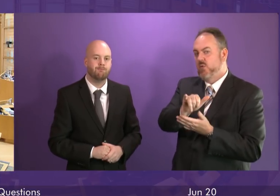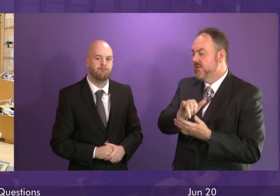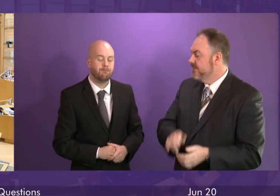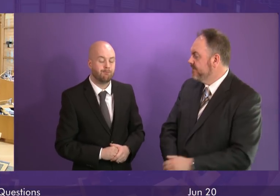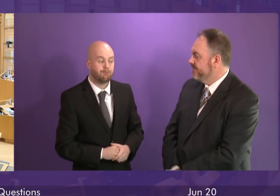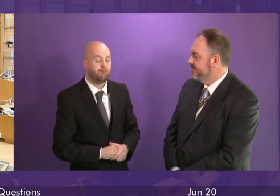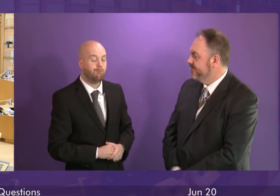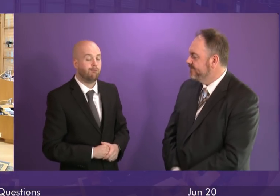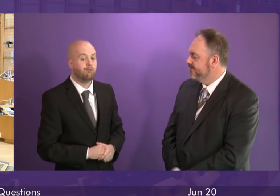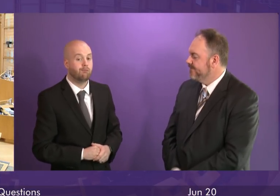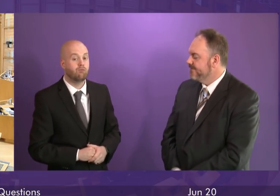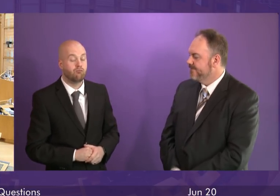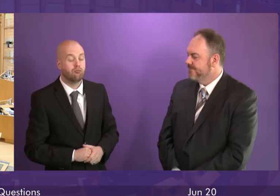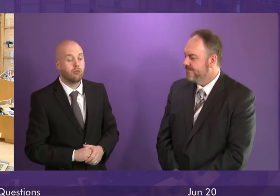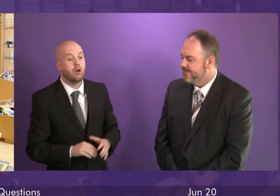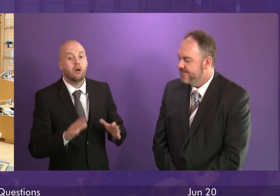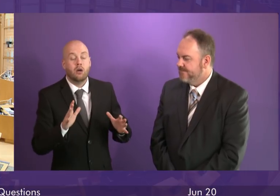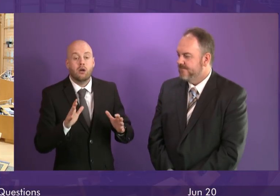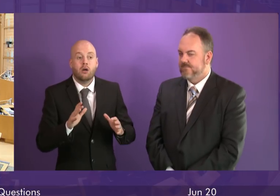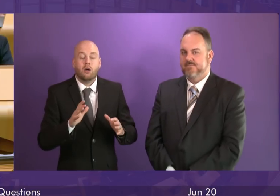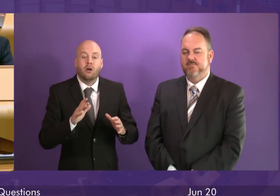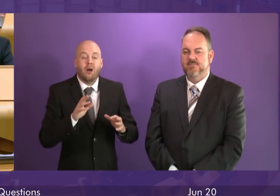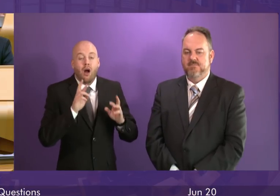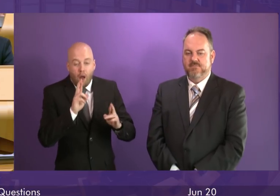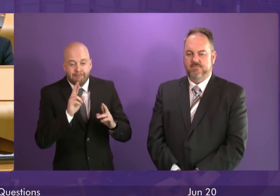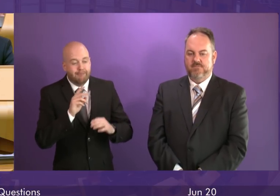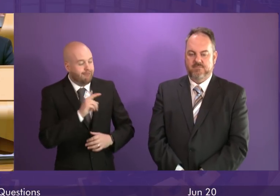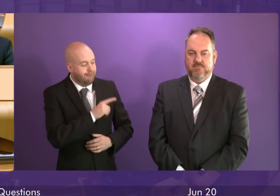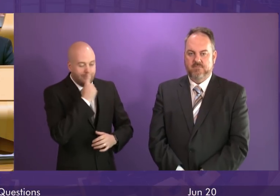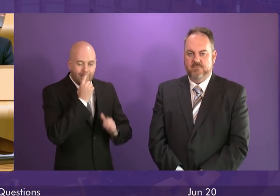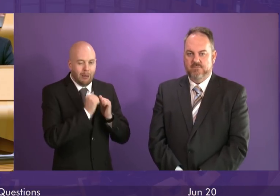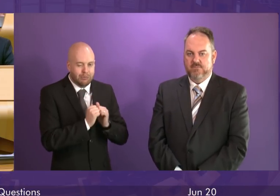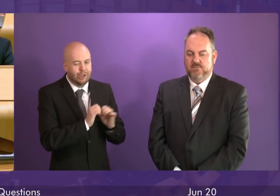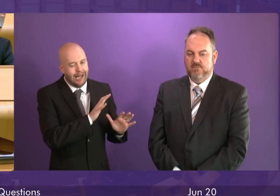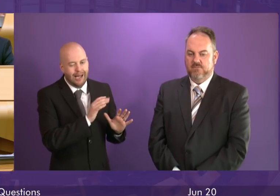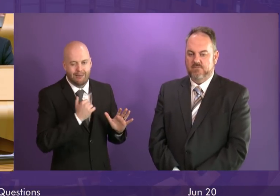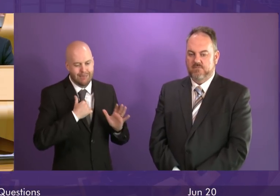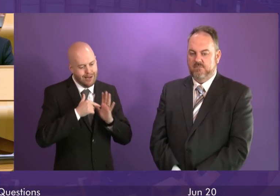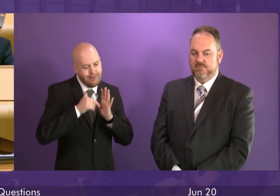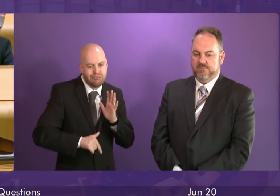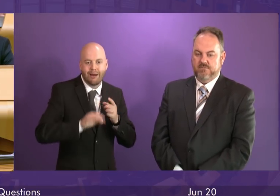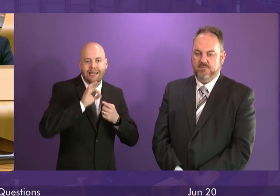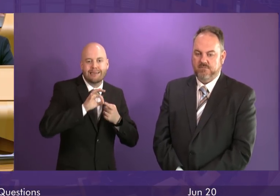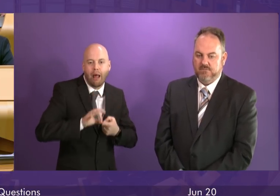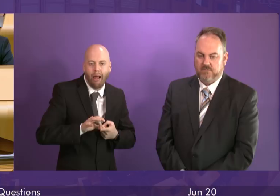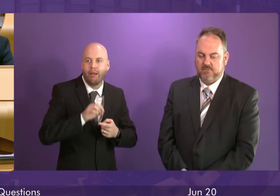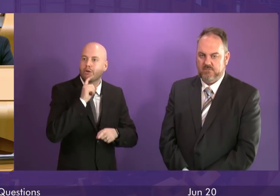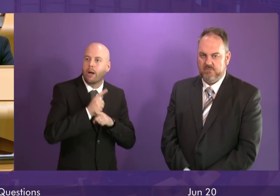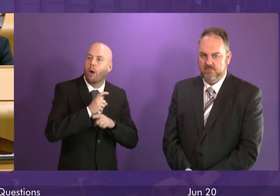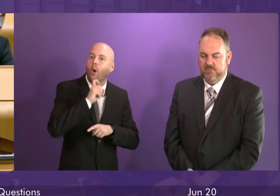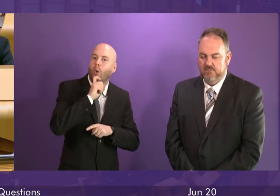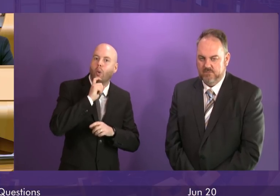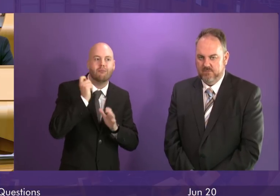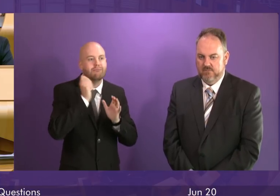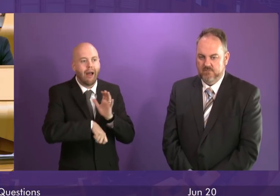I hope the member will appreciate that. I am not going to go into too much speculative detail about any bids that might come in and what